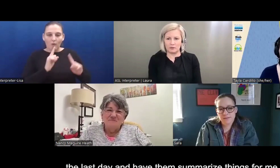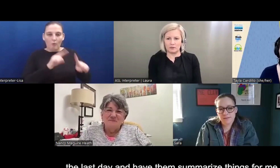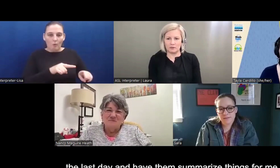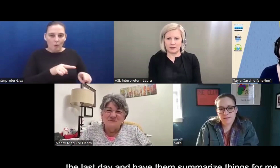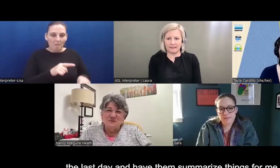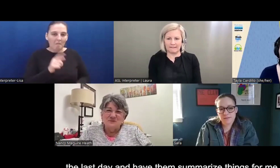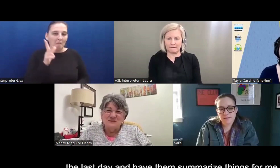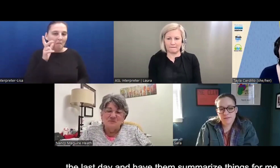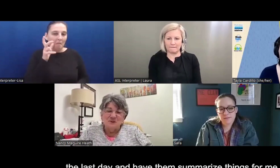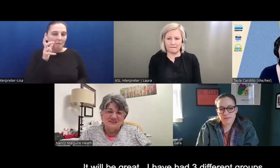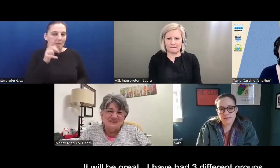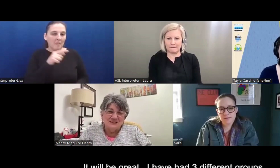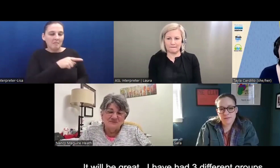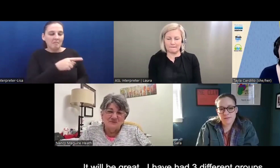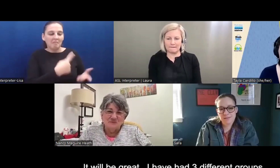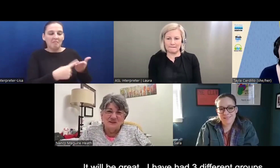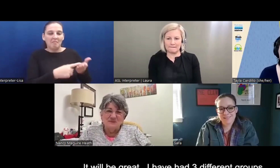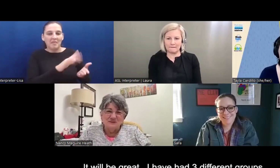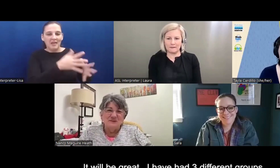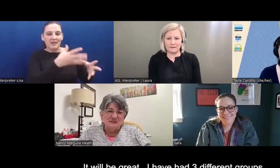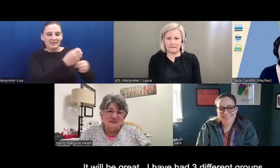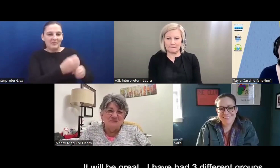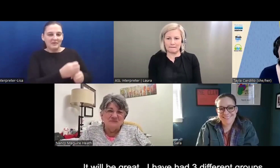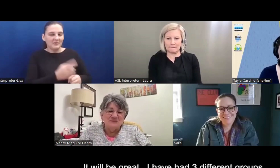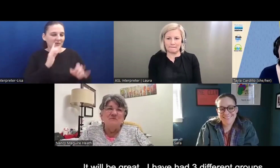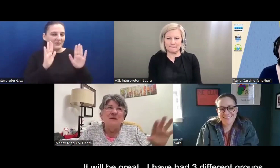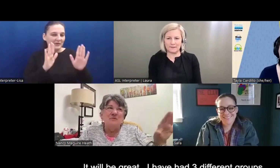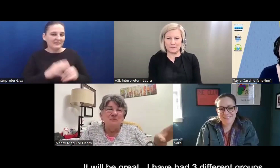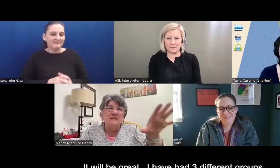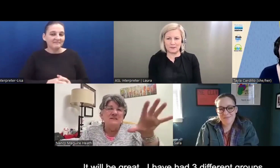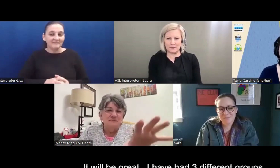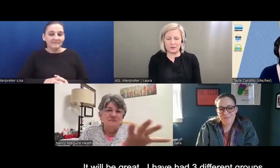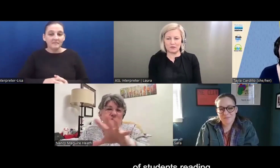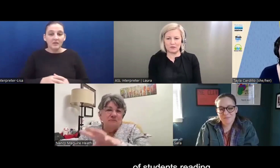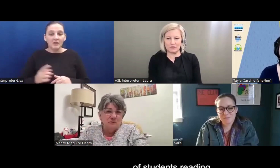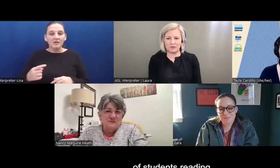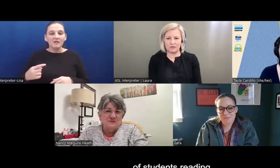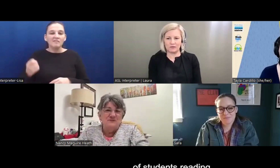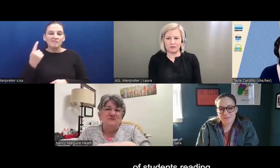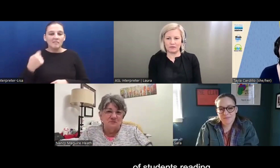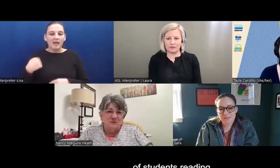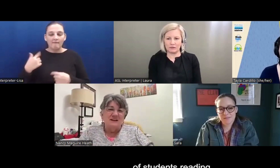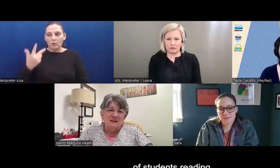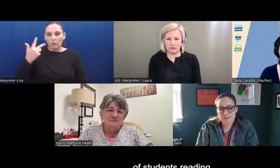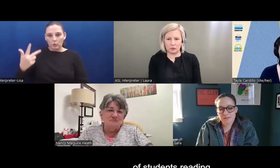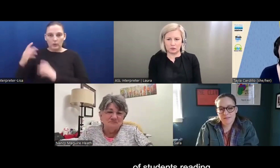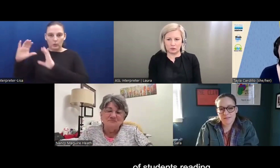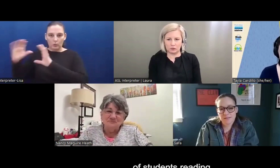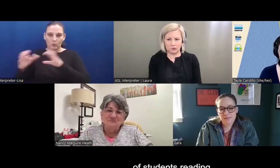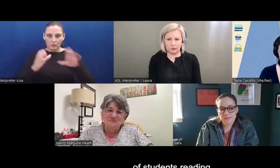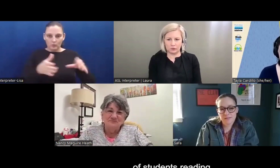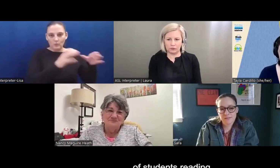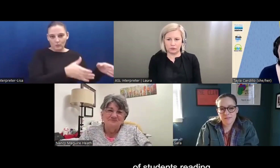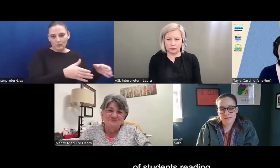have them sort of summarize things for me. It'll be great. So we've had three different groups of students reading it.